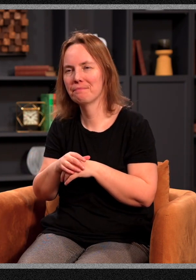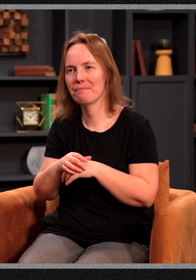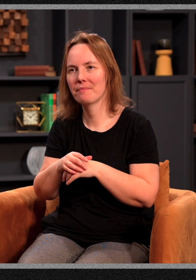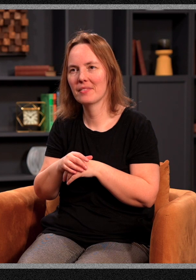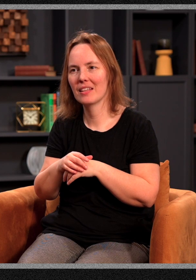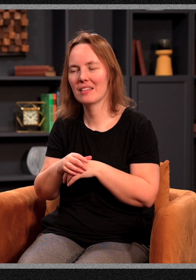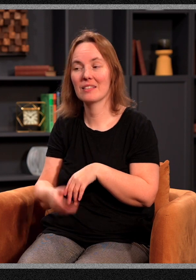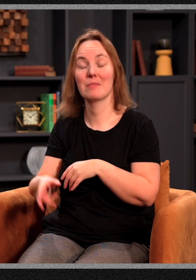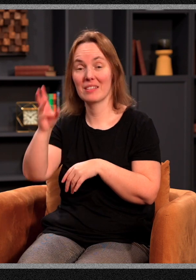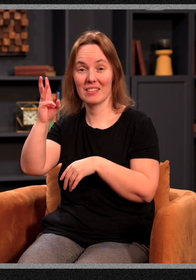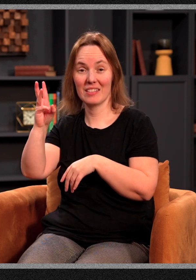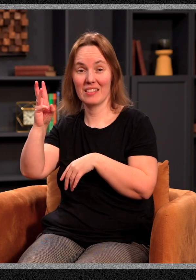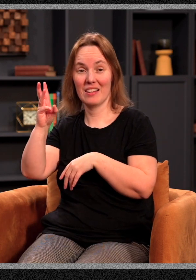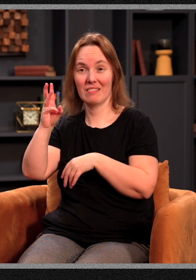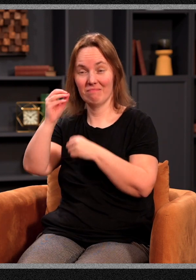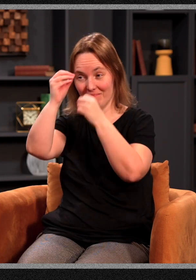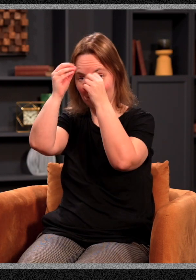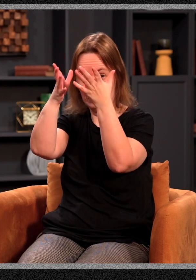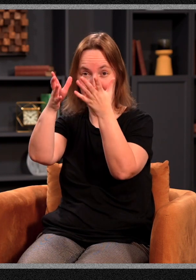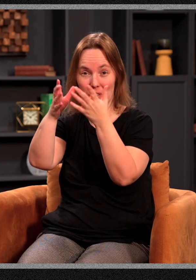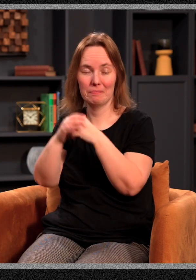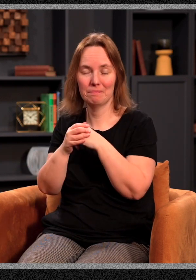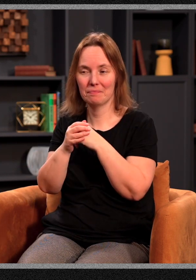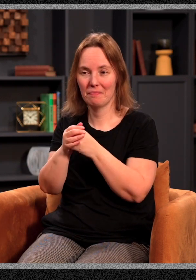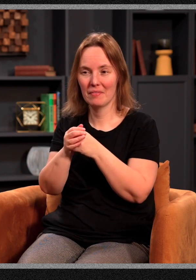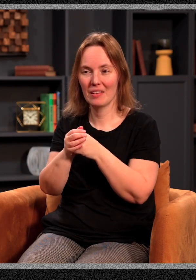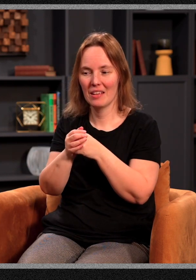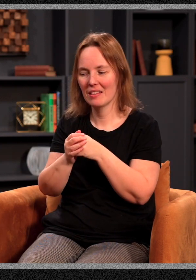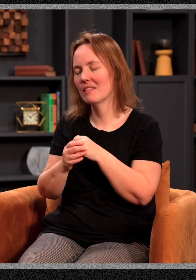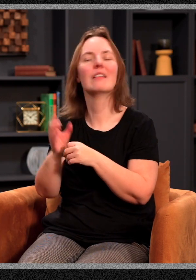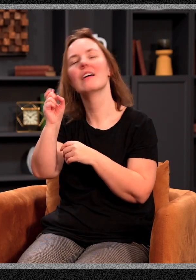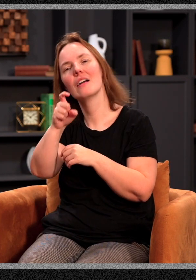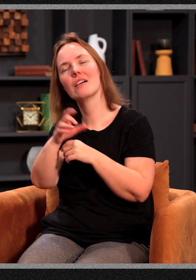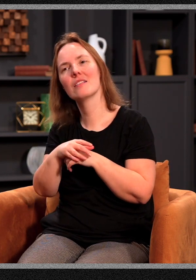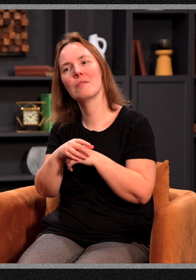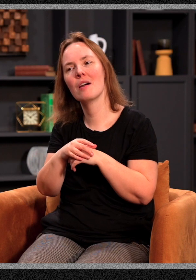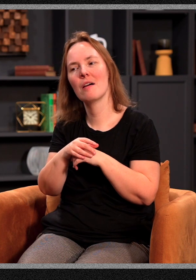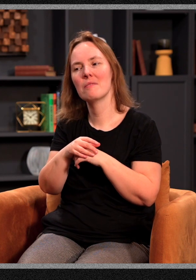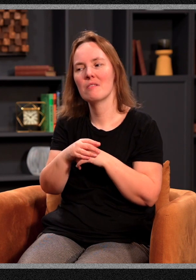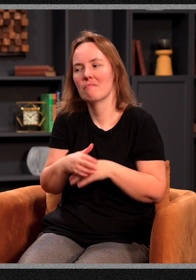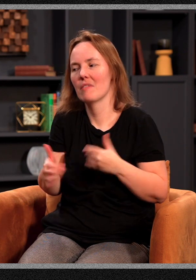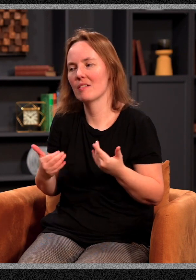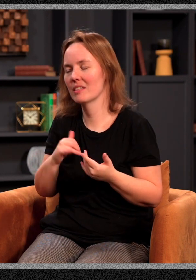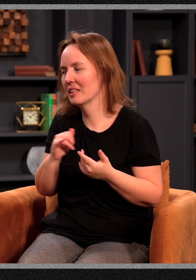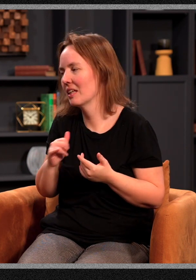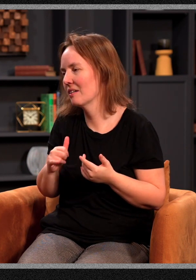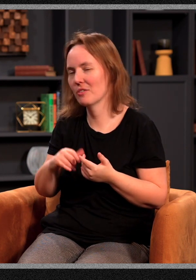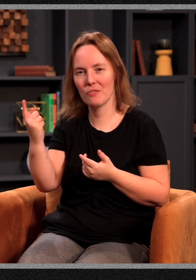And this is going to be on the six o'clock news. And so they asked me a little bit about school, what it's like for your first child to be in school, first day of school. So I